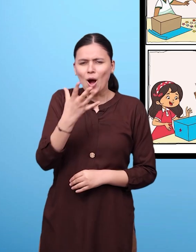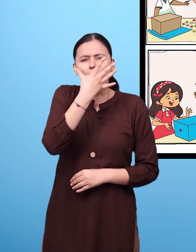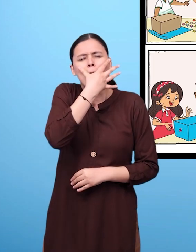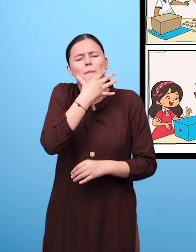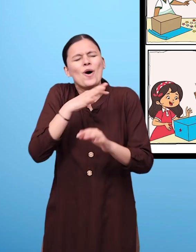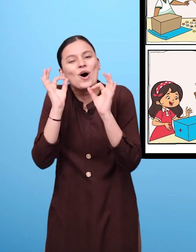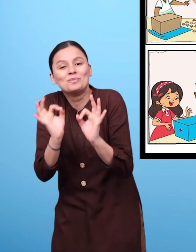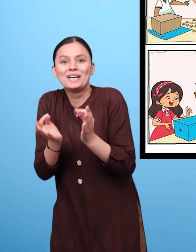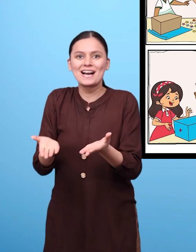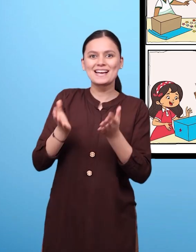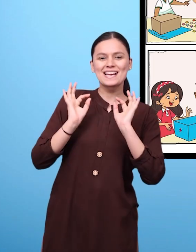Atif starts to think